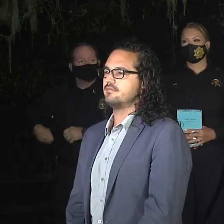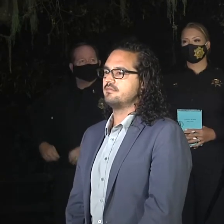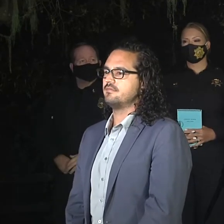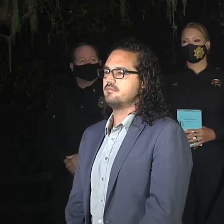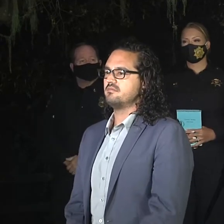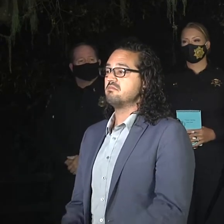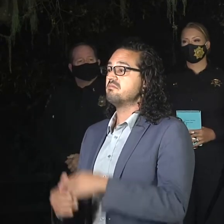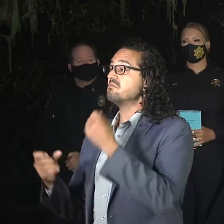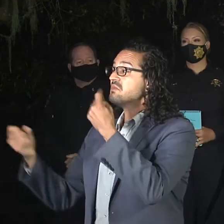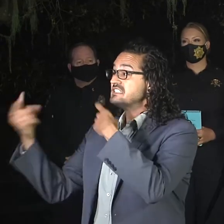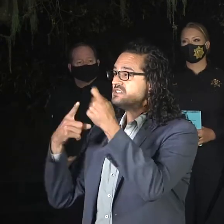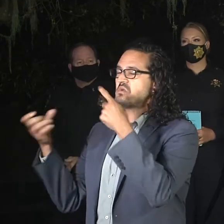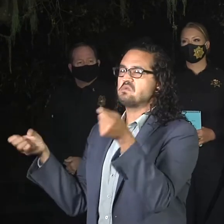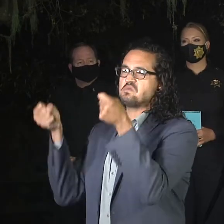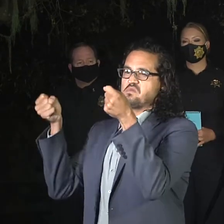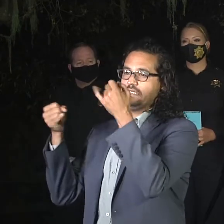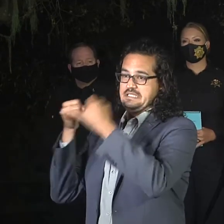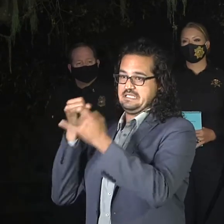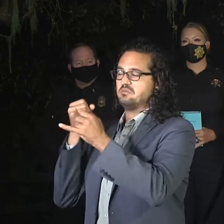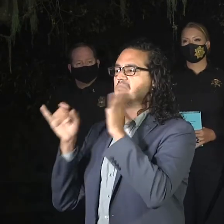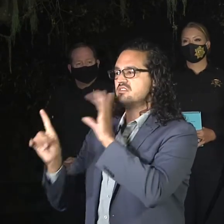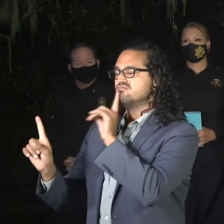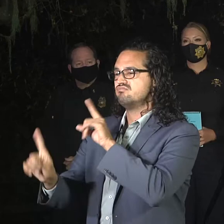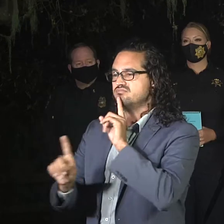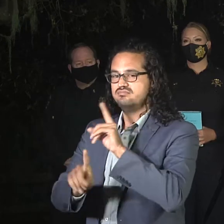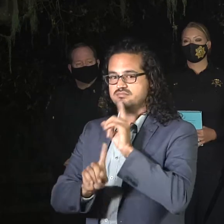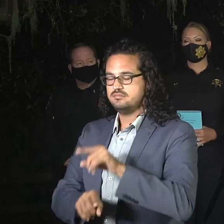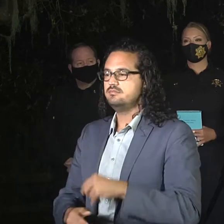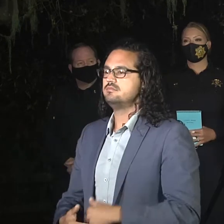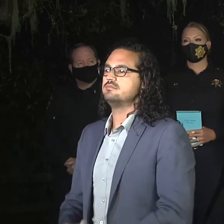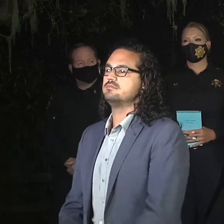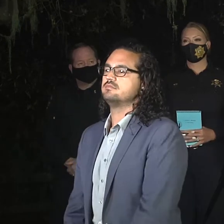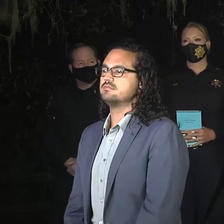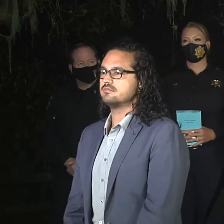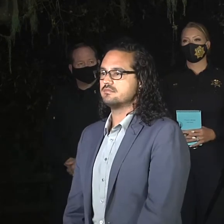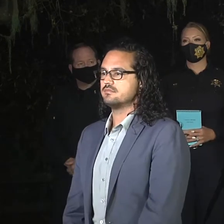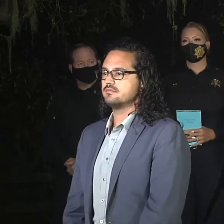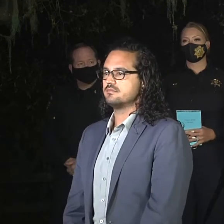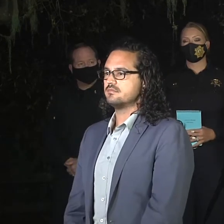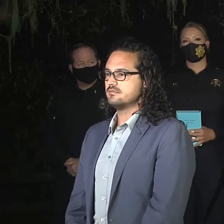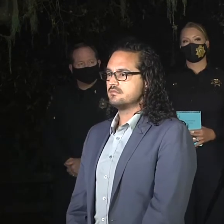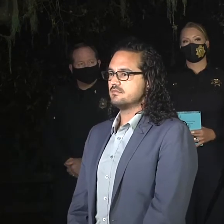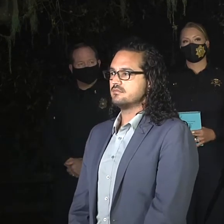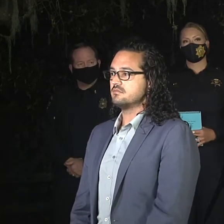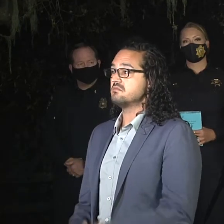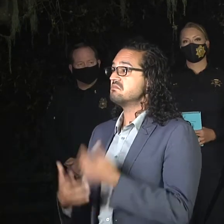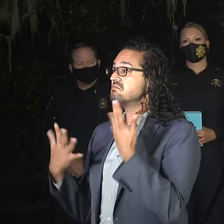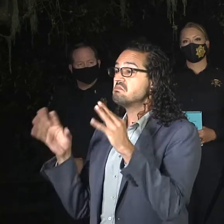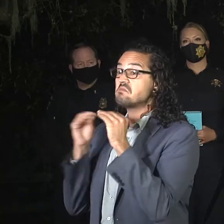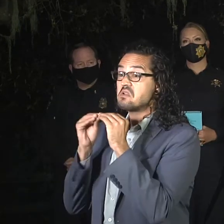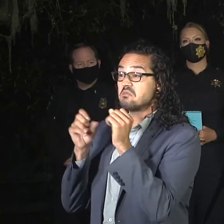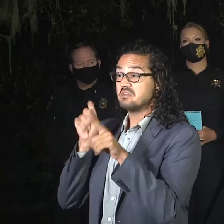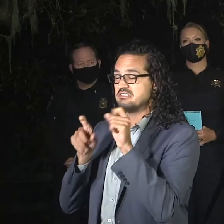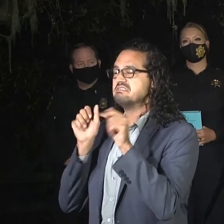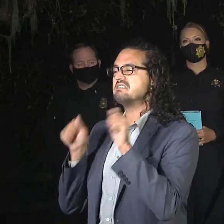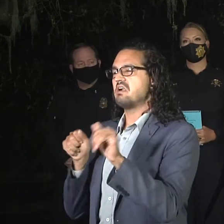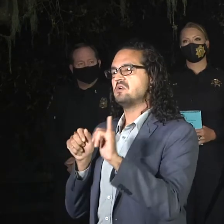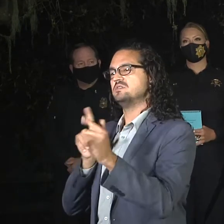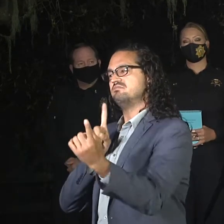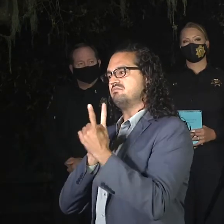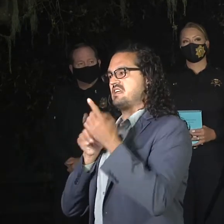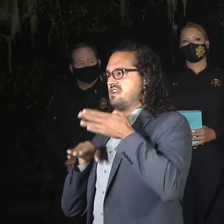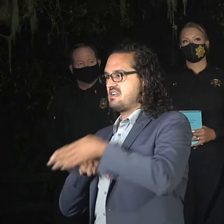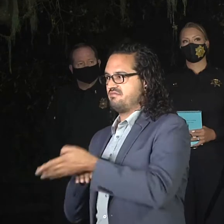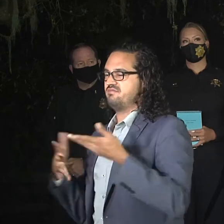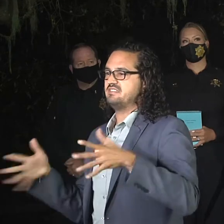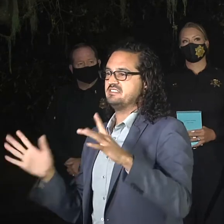the end to ask questions of all the representatives up here as well as some time for one-on-one conversations after the conference is over. Just a quick update